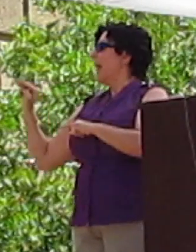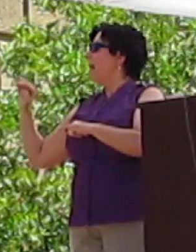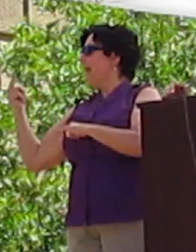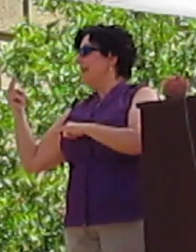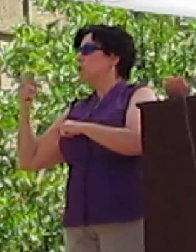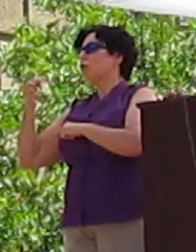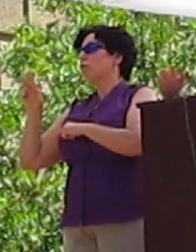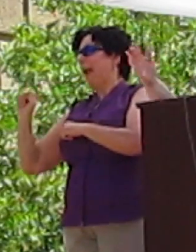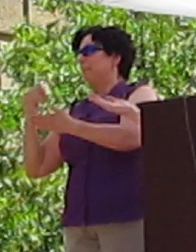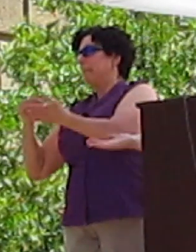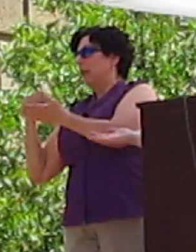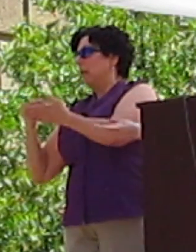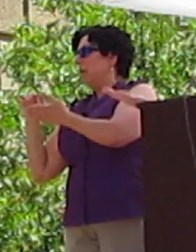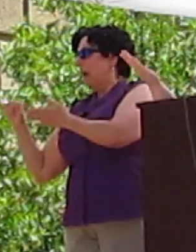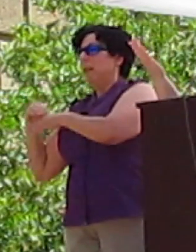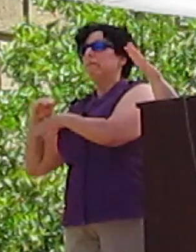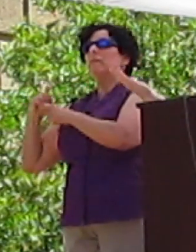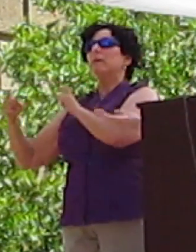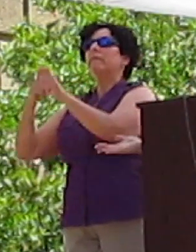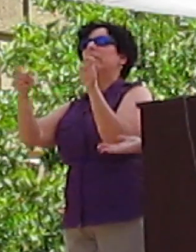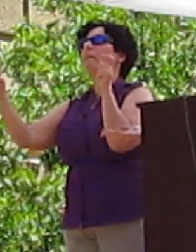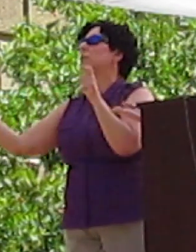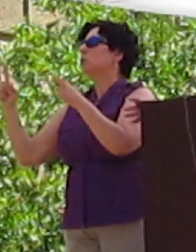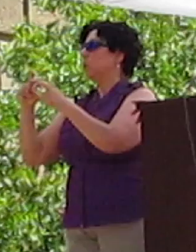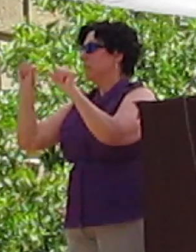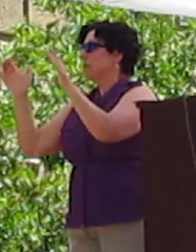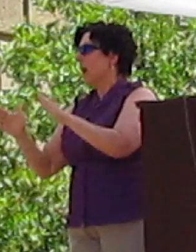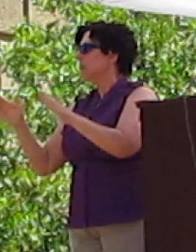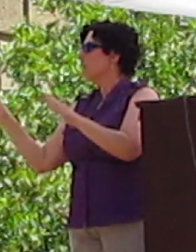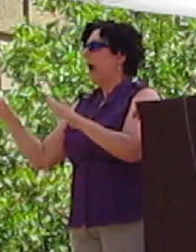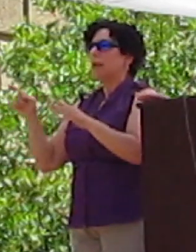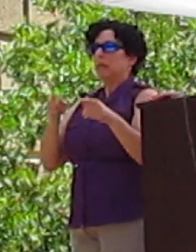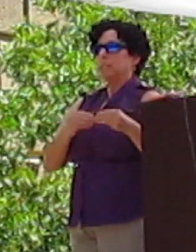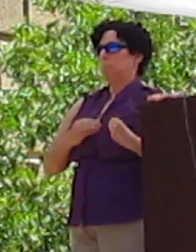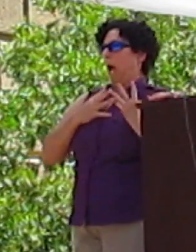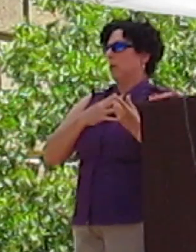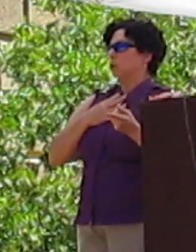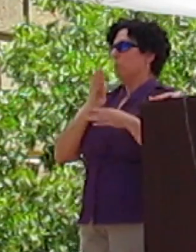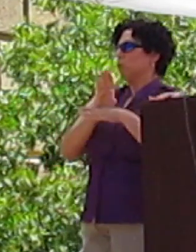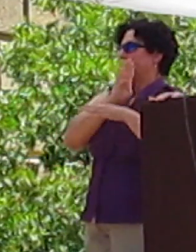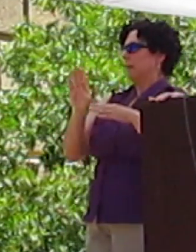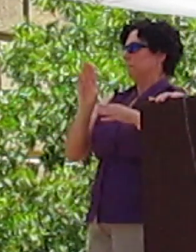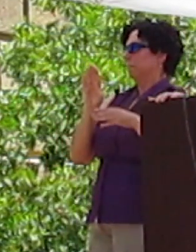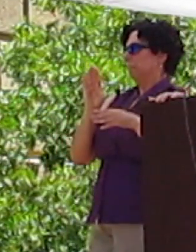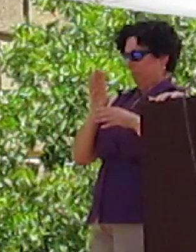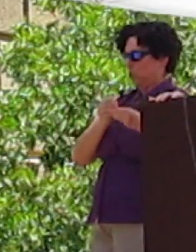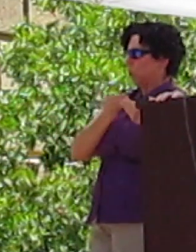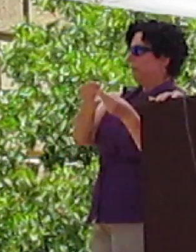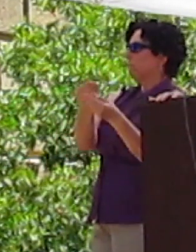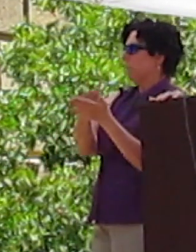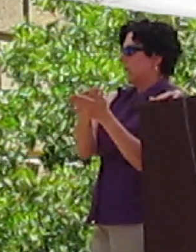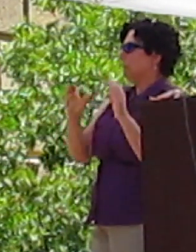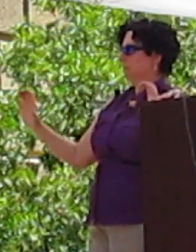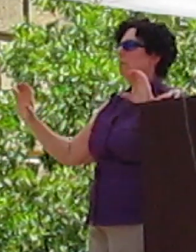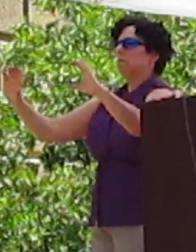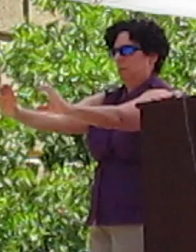grants that inspire the investments from private industry in applied science that lead to the